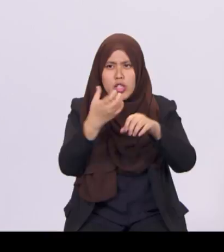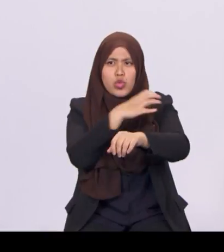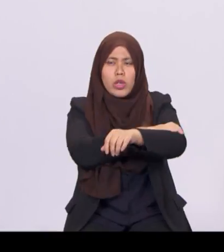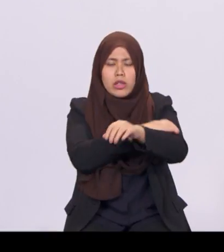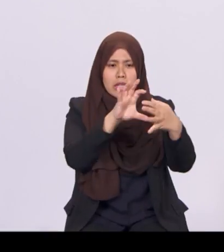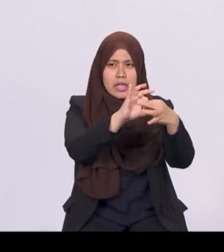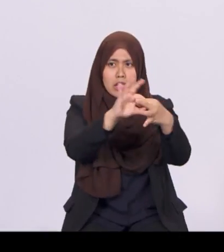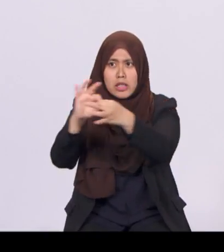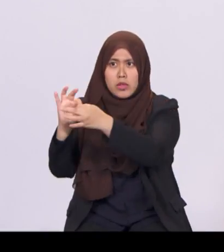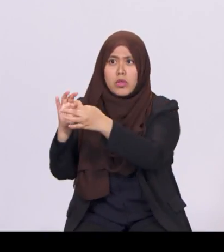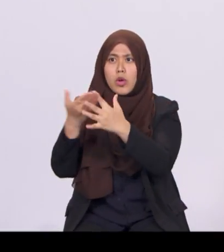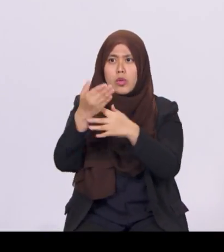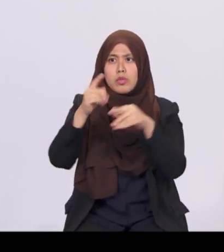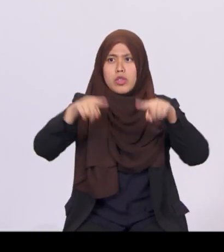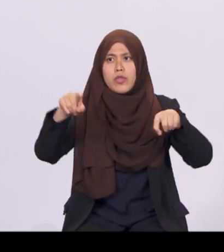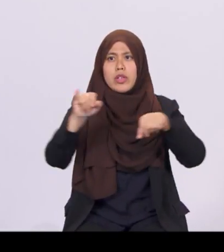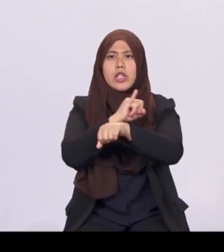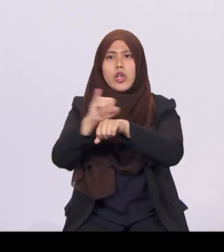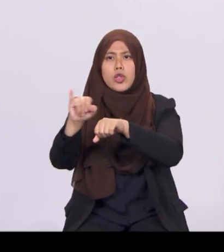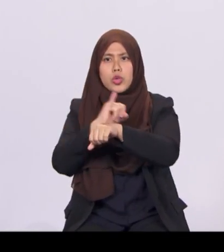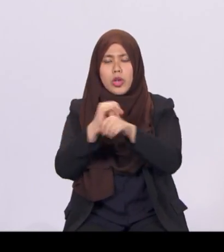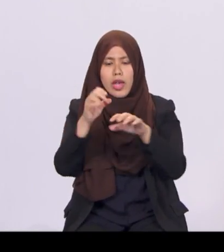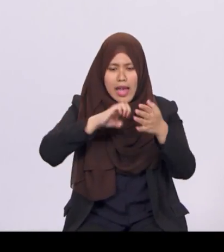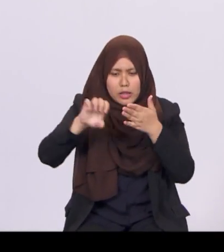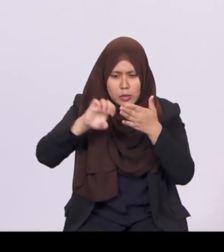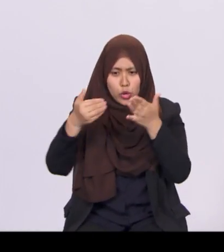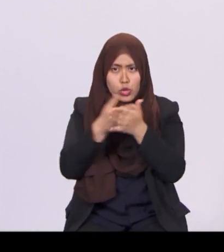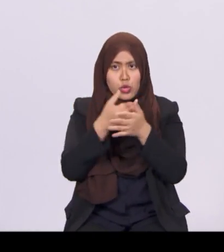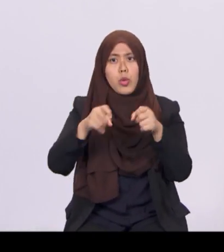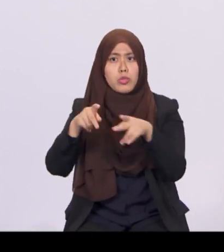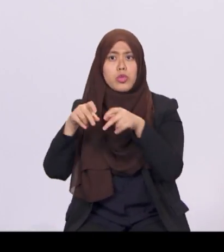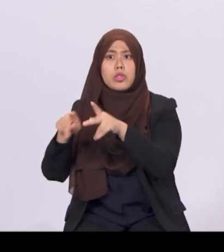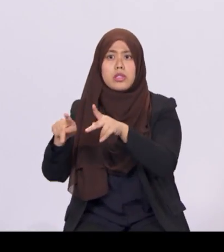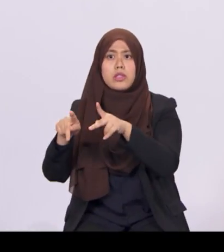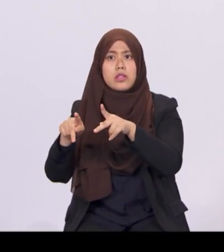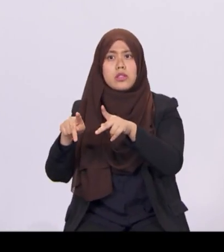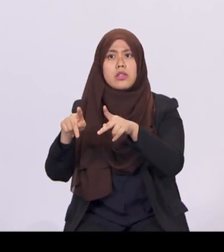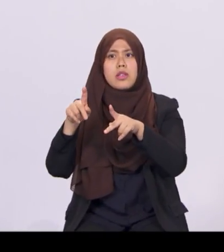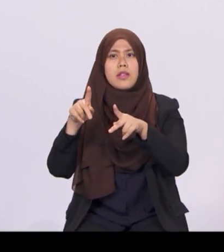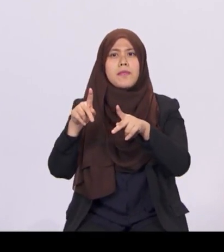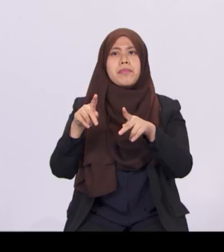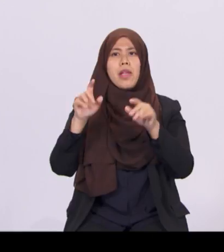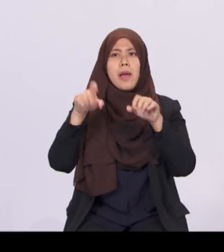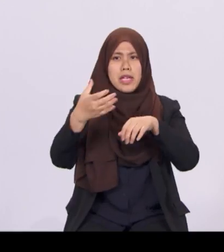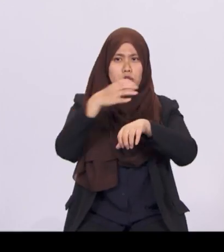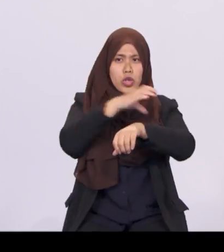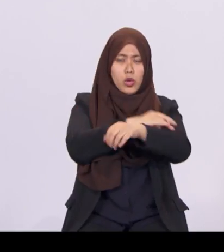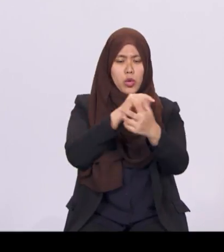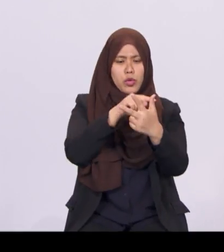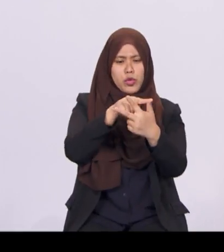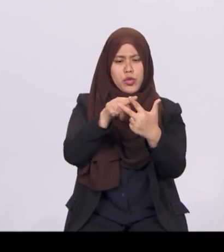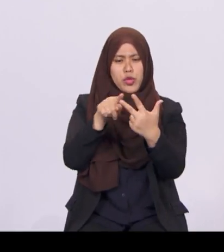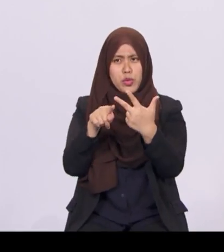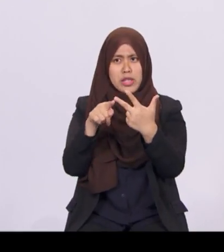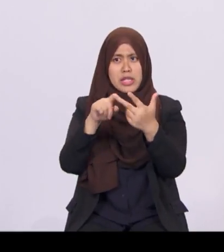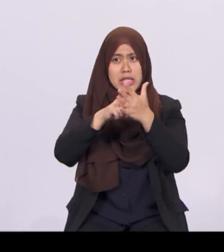And we must strengthen the three key enablers that laid the foundation for all the ITMs – innovation,